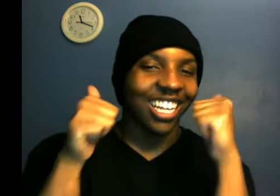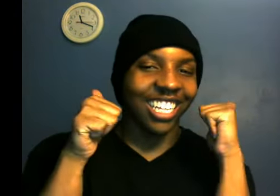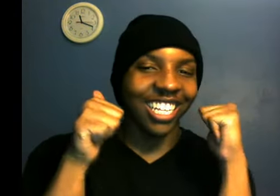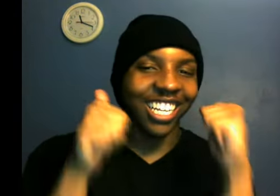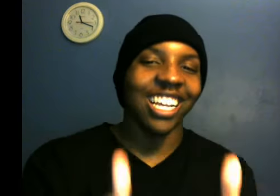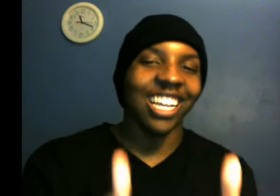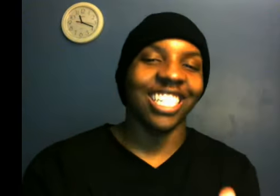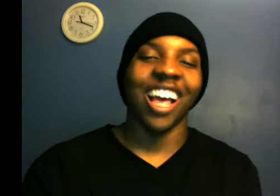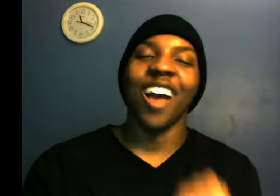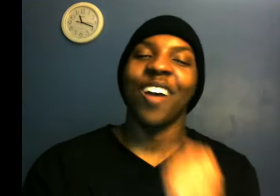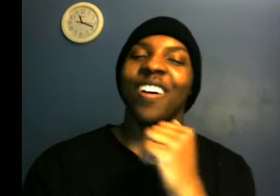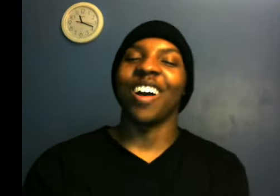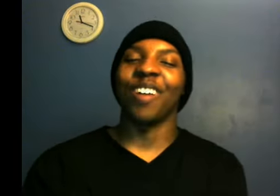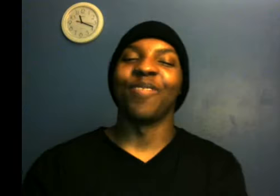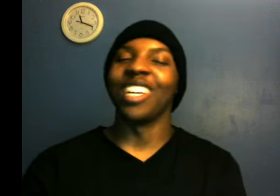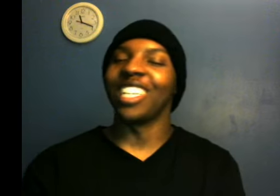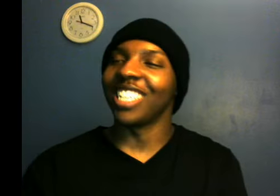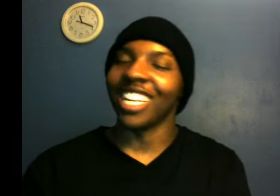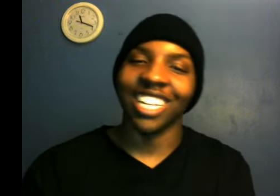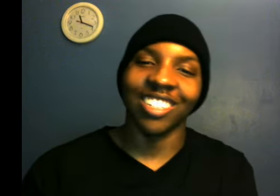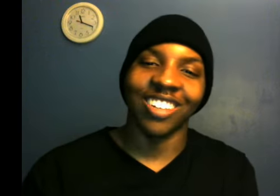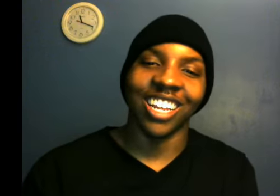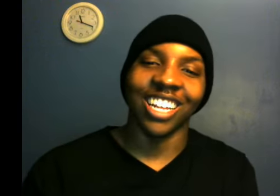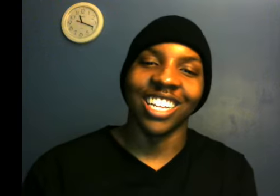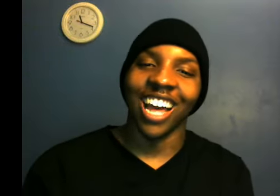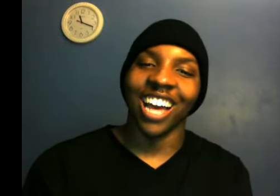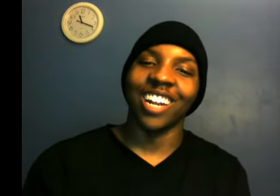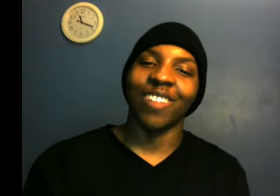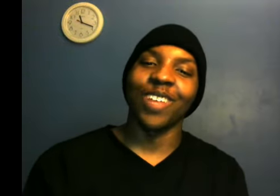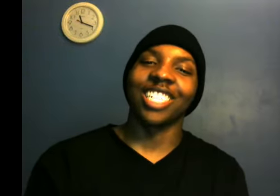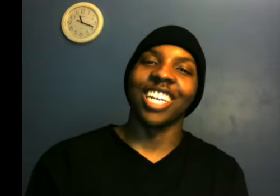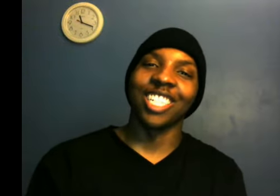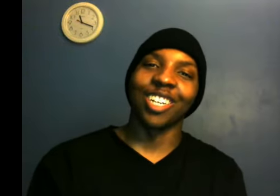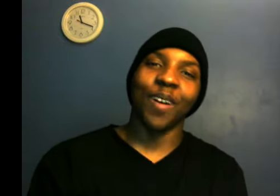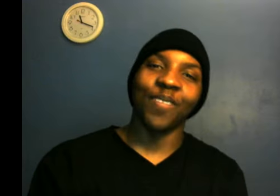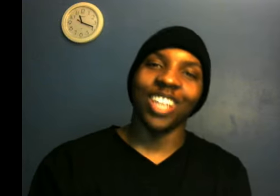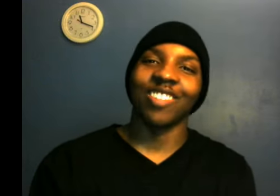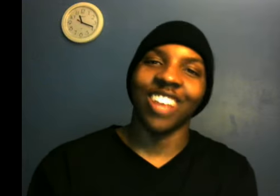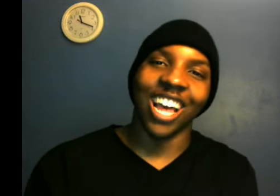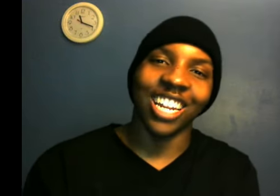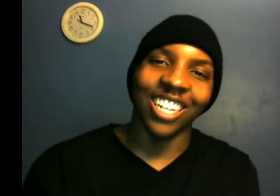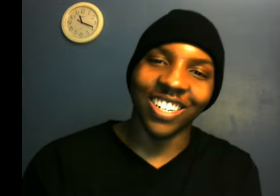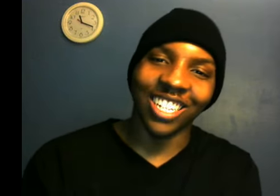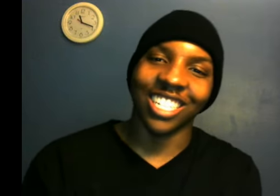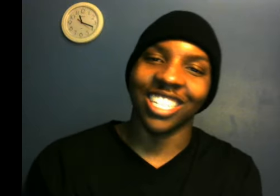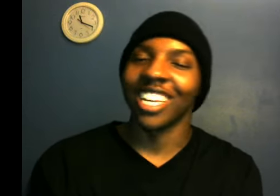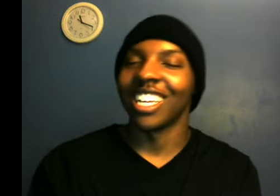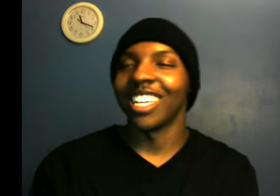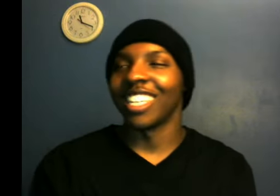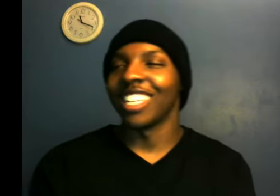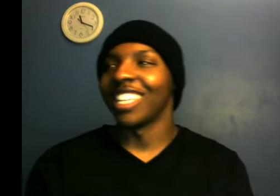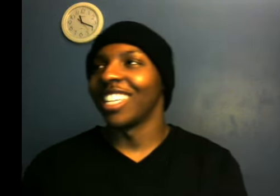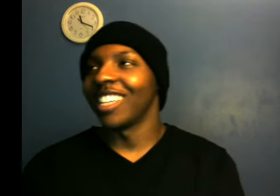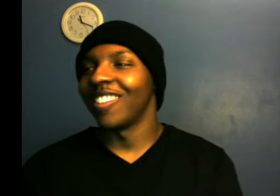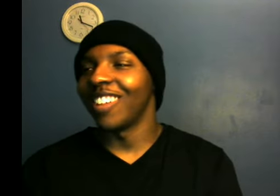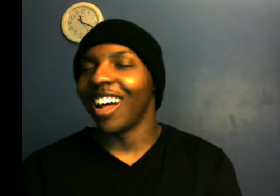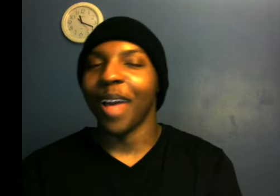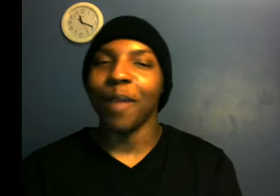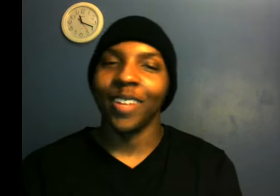Yes. I appreciate this man. I got a big cheese on my face man. I know this. I'm happy